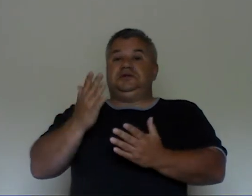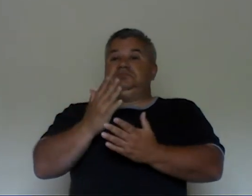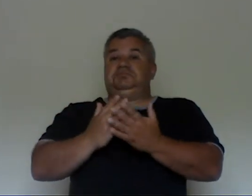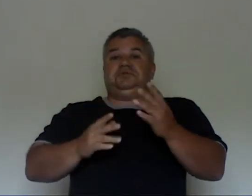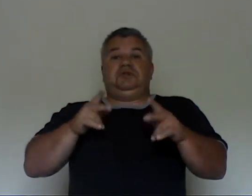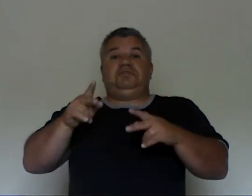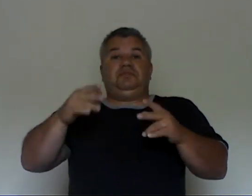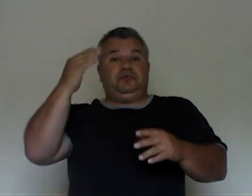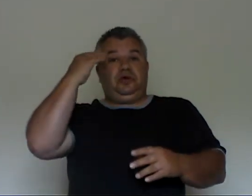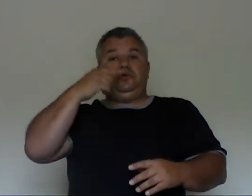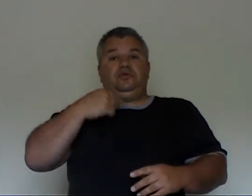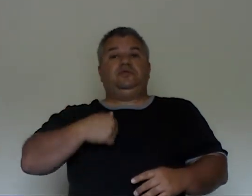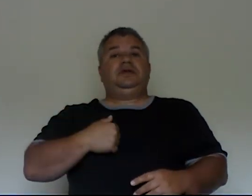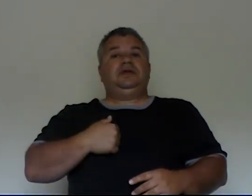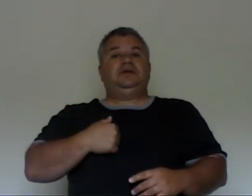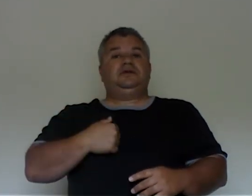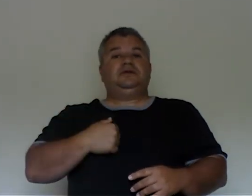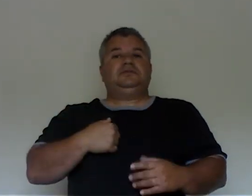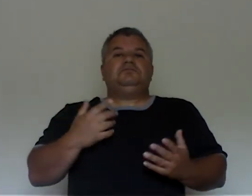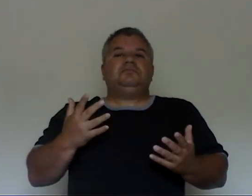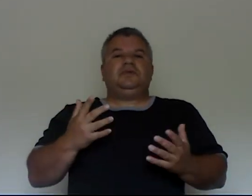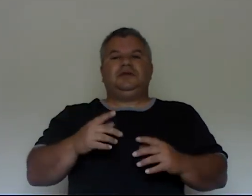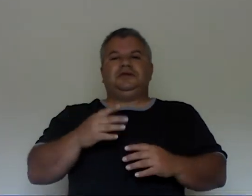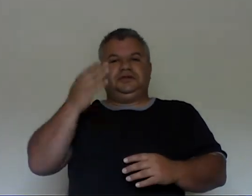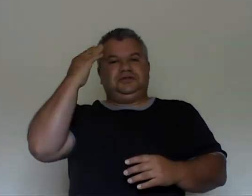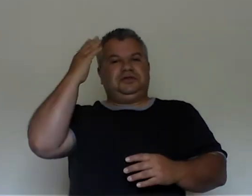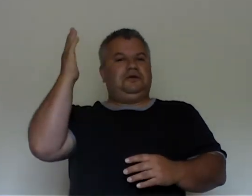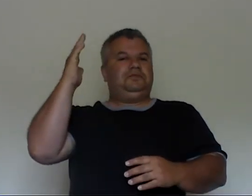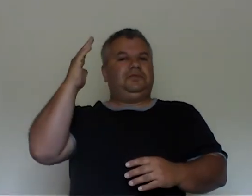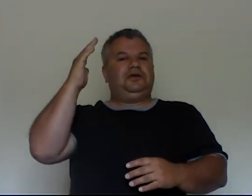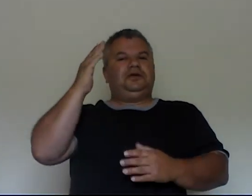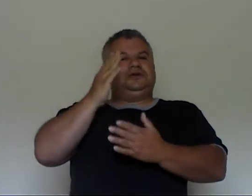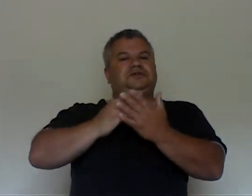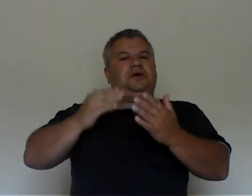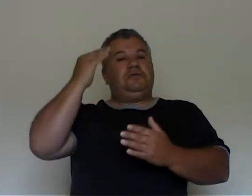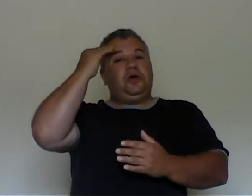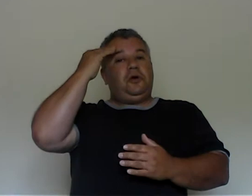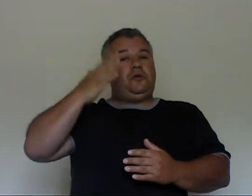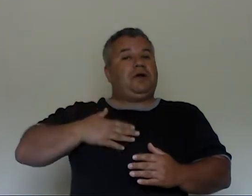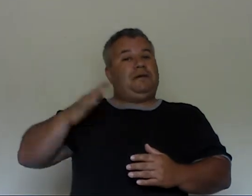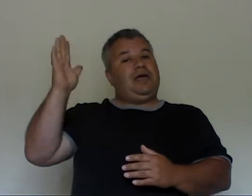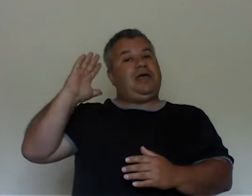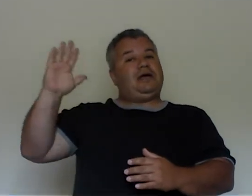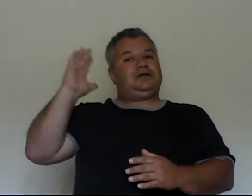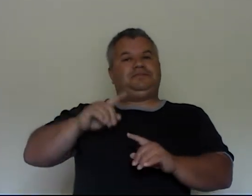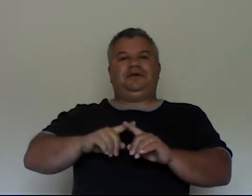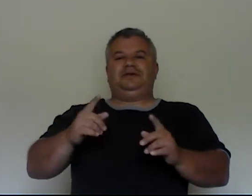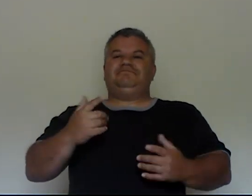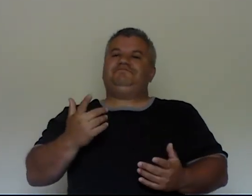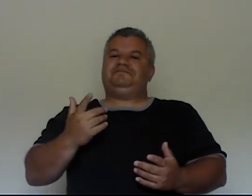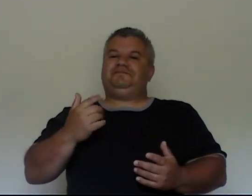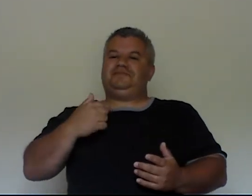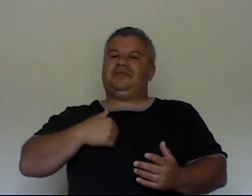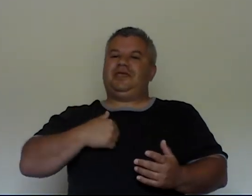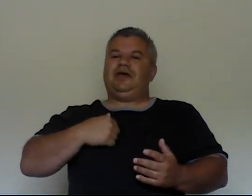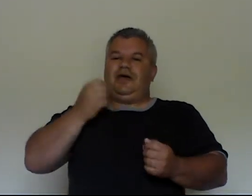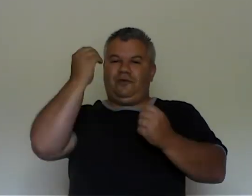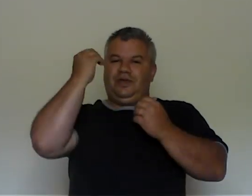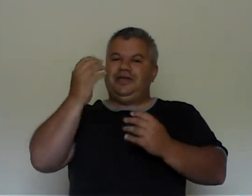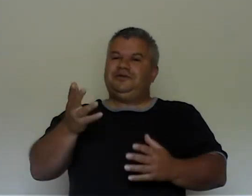Some people know from me. Some know my past, but I'm going let you